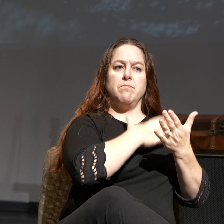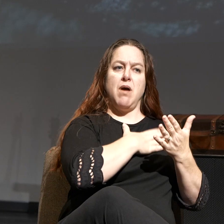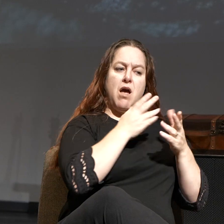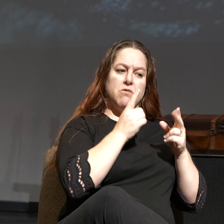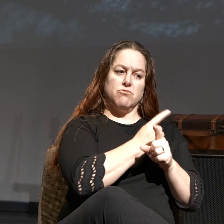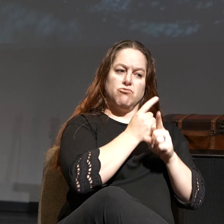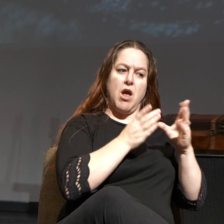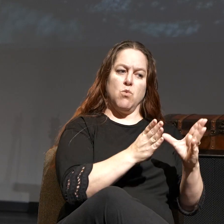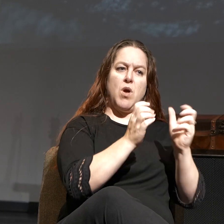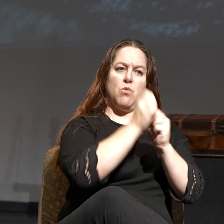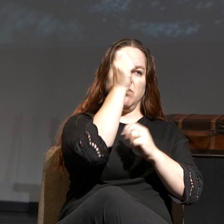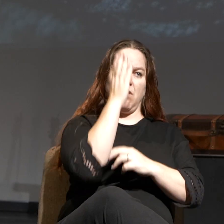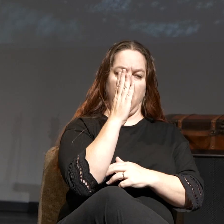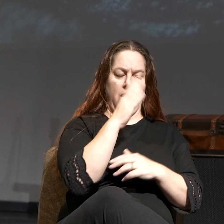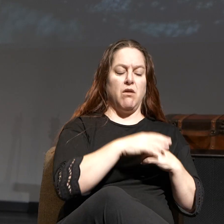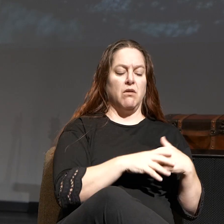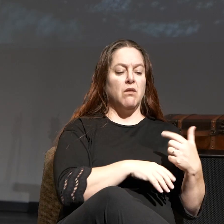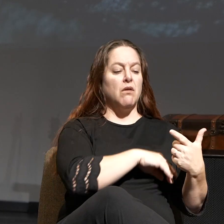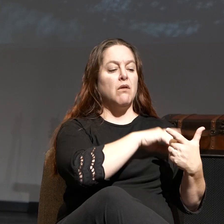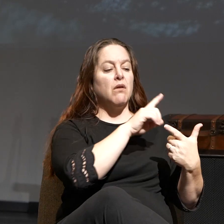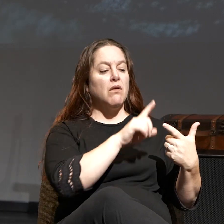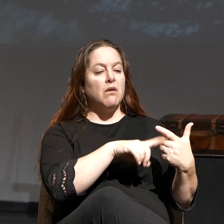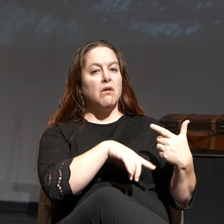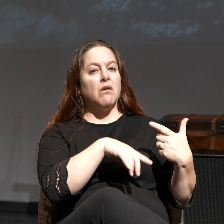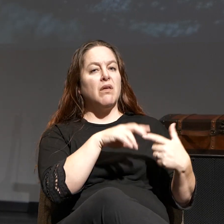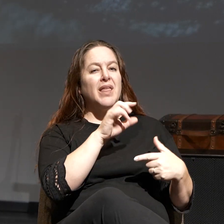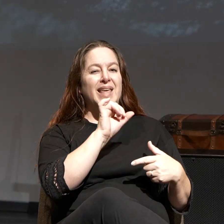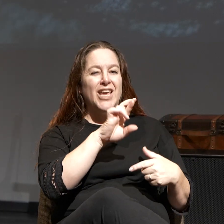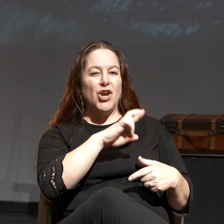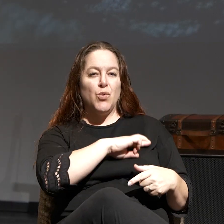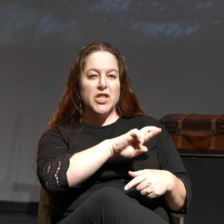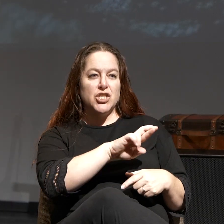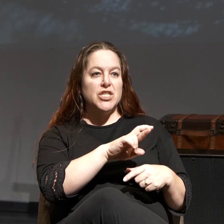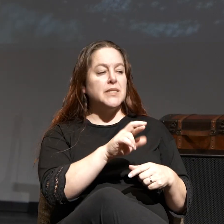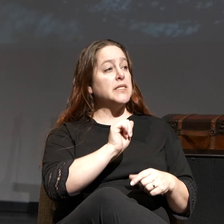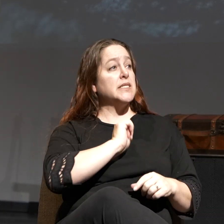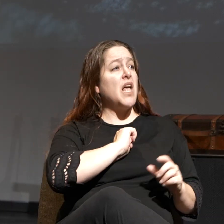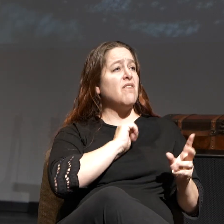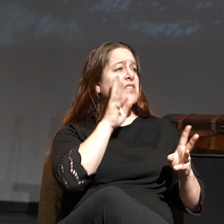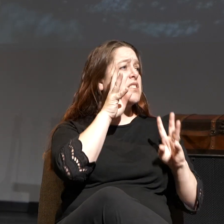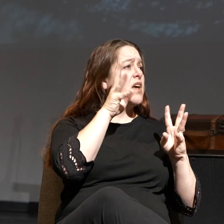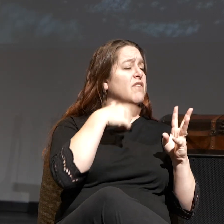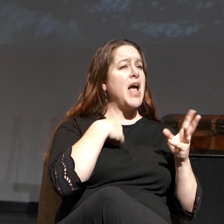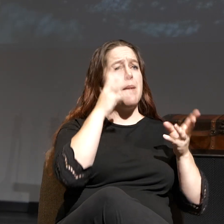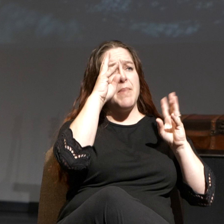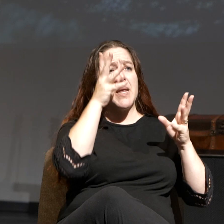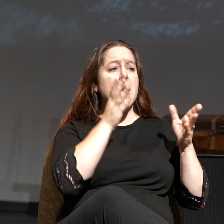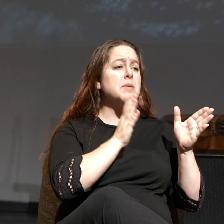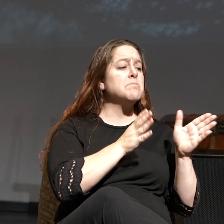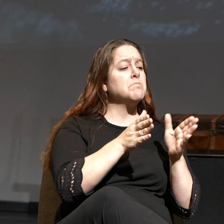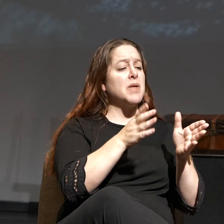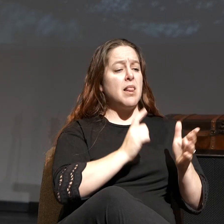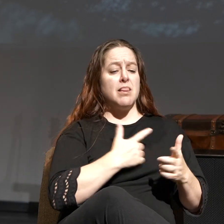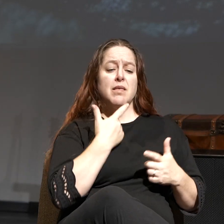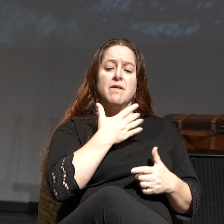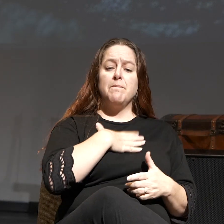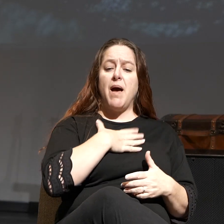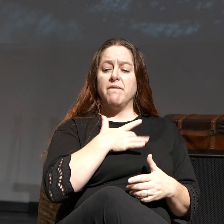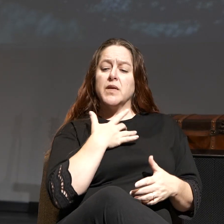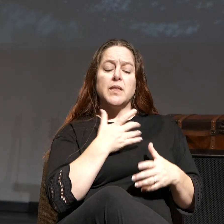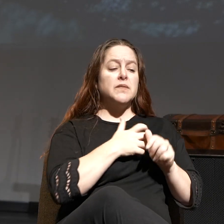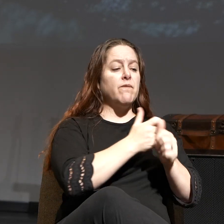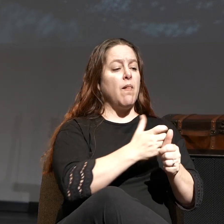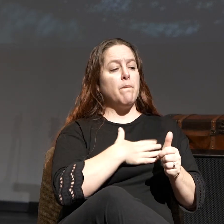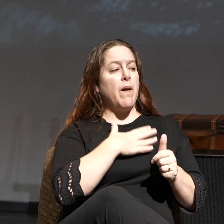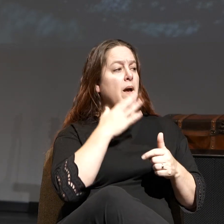being wicked. But there's also the irreligious. That's self-discovery. I can just kind of make it up as I go. I can live according to my own feelings